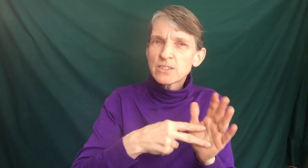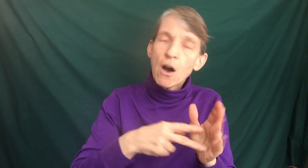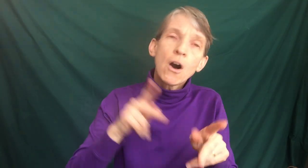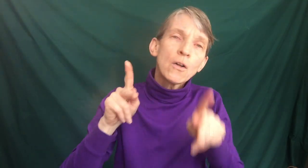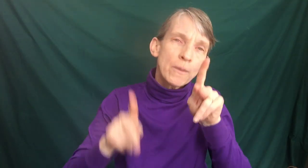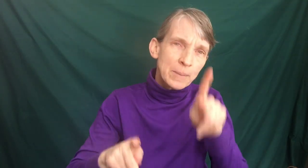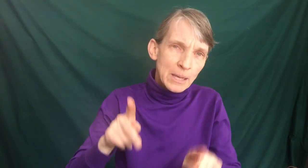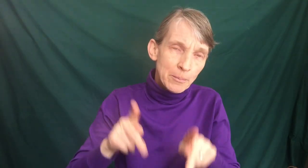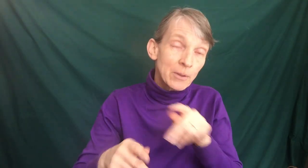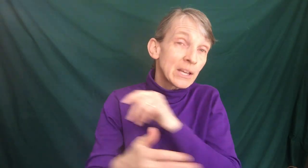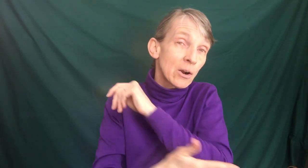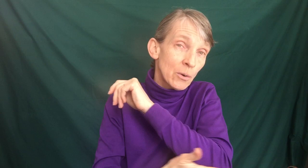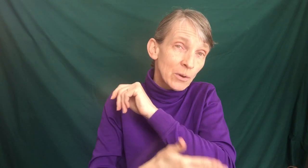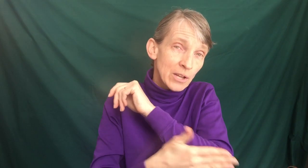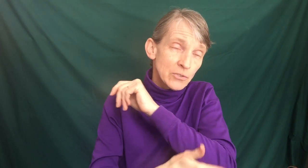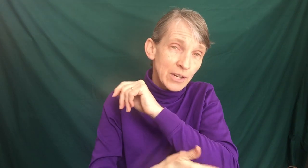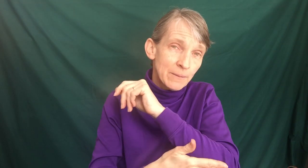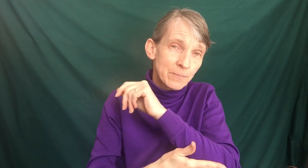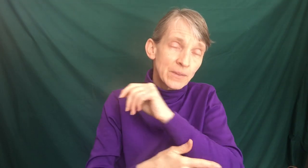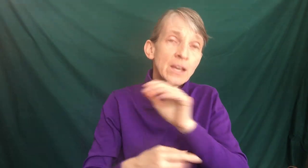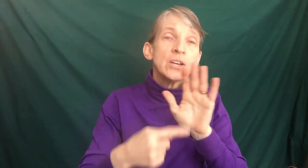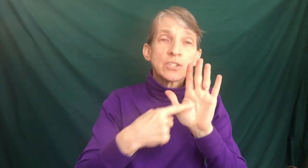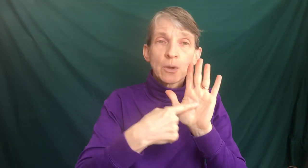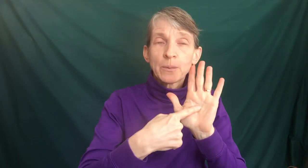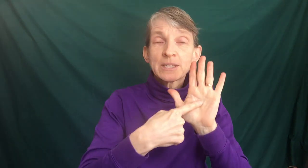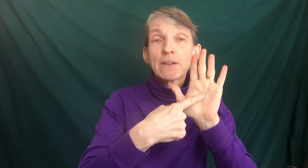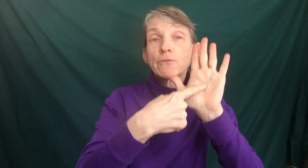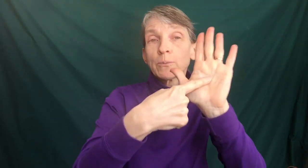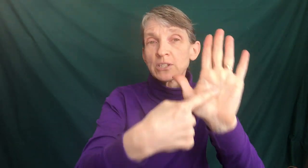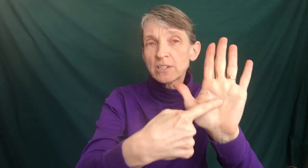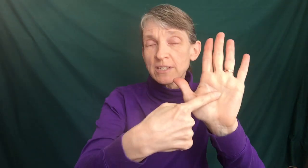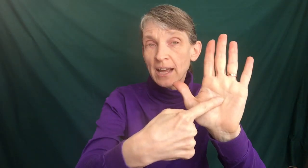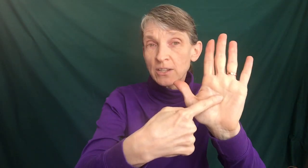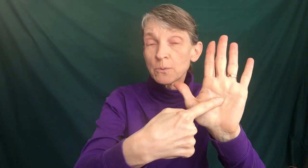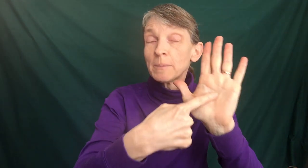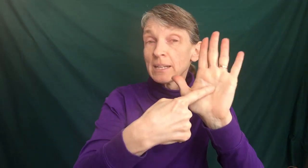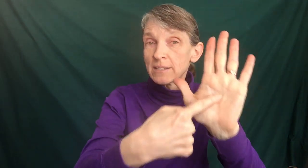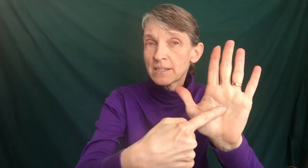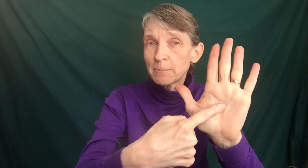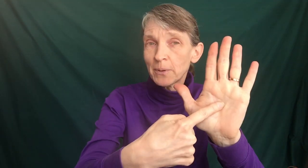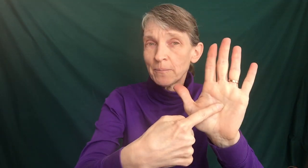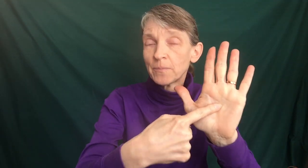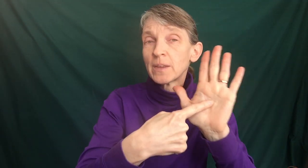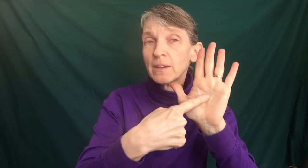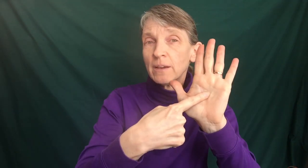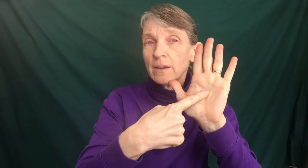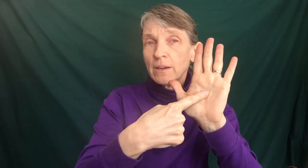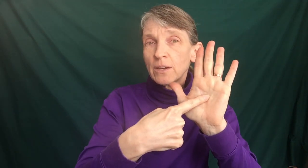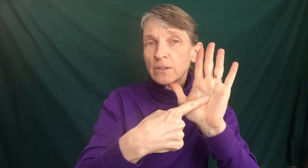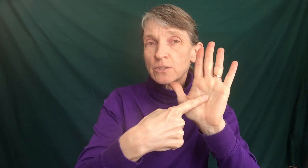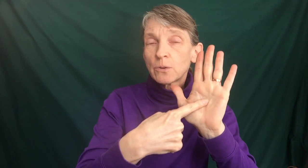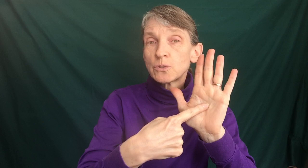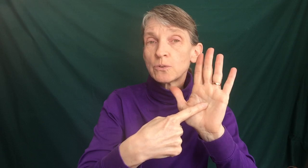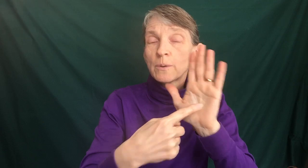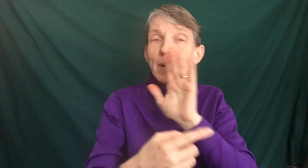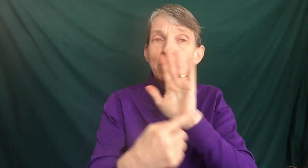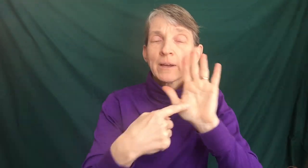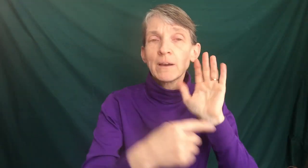all the people in our whole country. So when we say for which it stands, we mean it's a symbol. So to the Republic